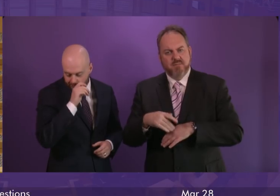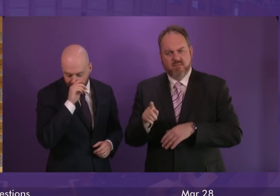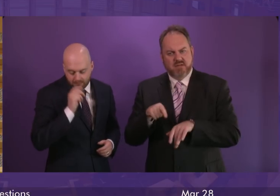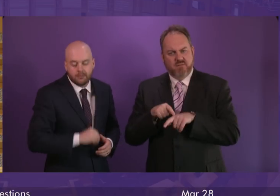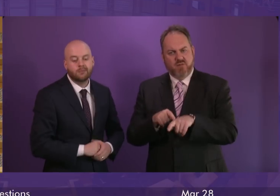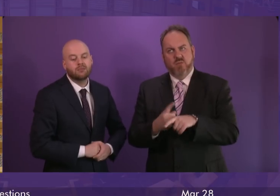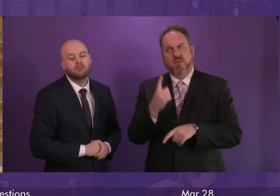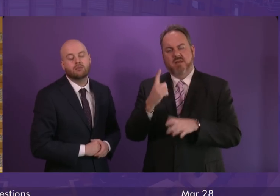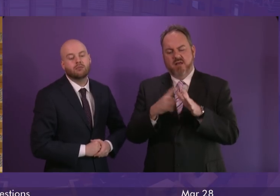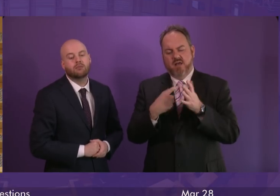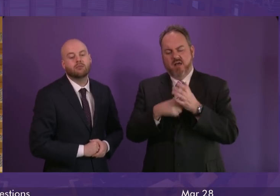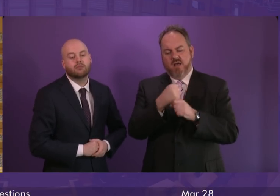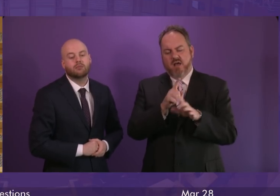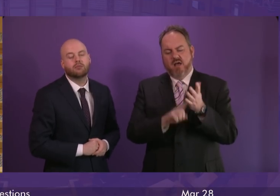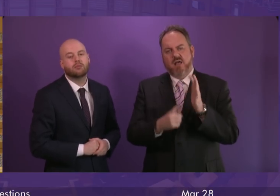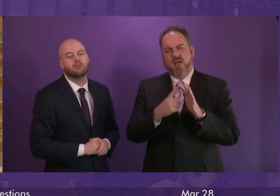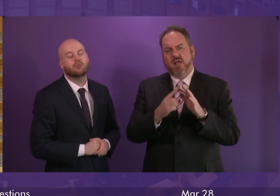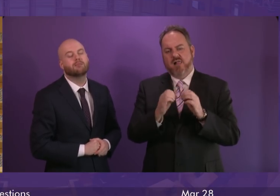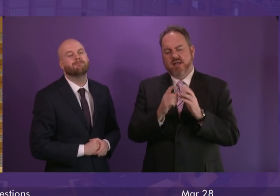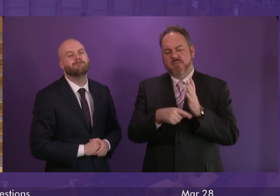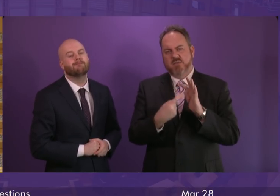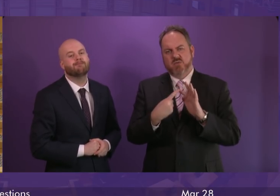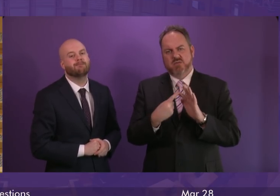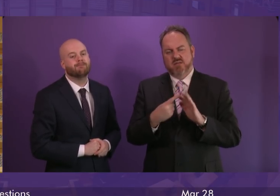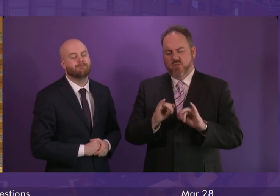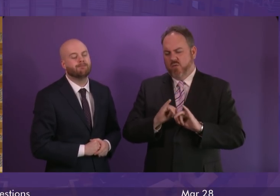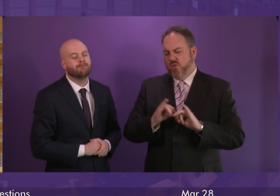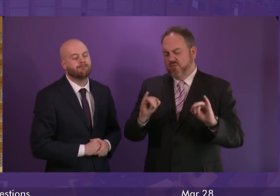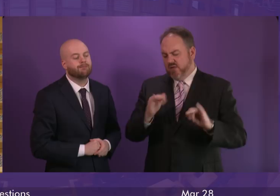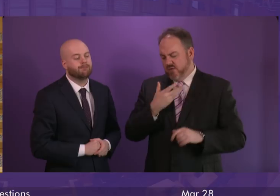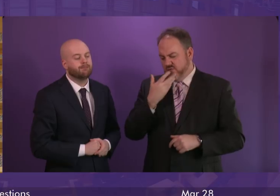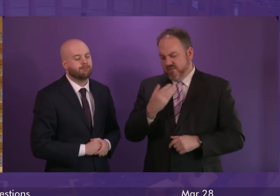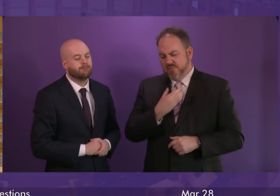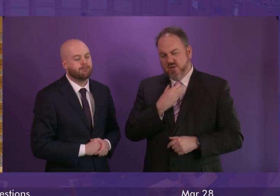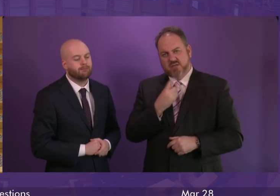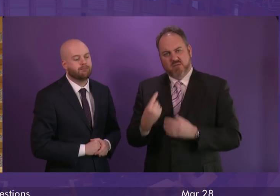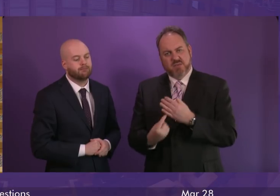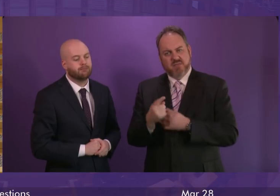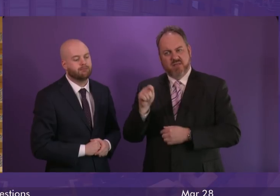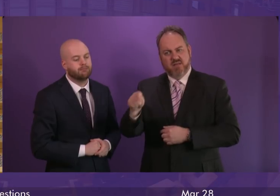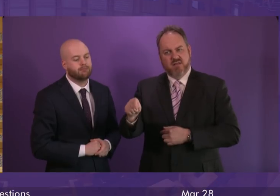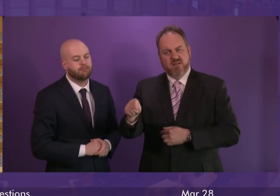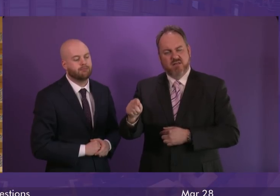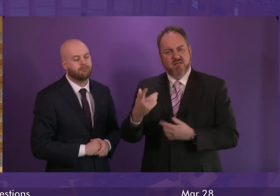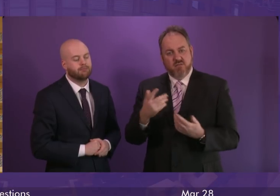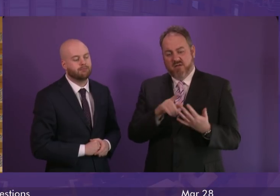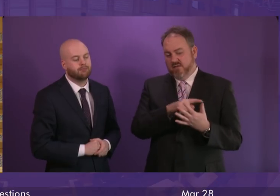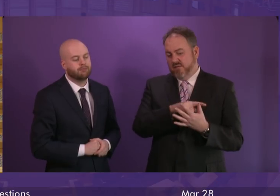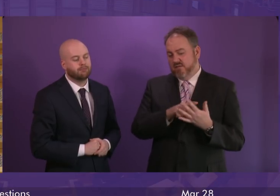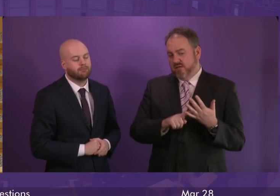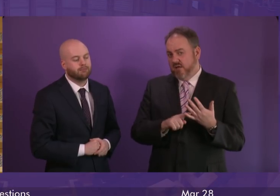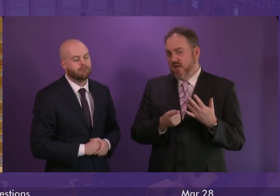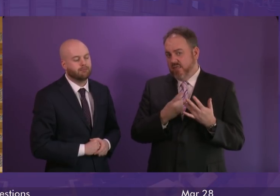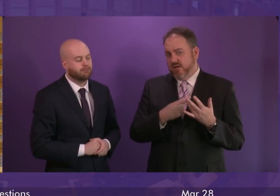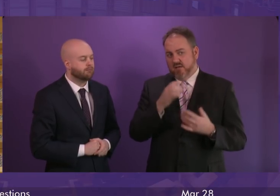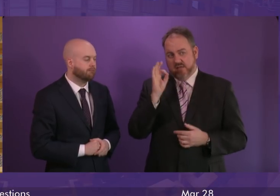where Alicia McPhail was horrifically murdered. Apparently 15 other councils are not monitoring children at risk of causing